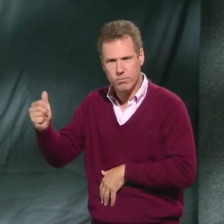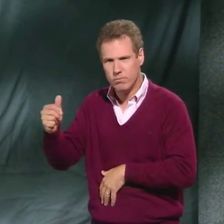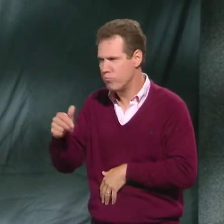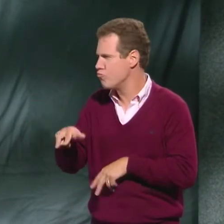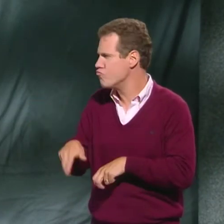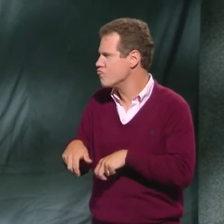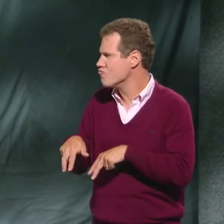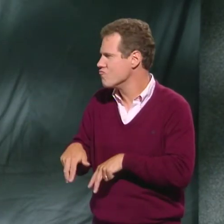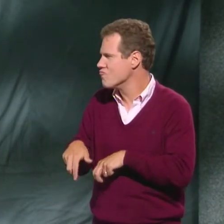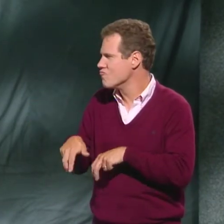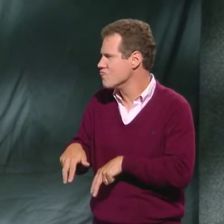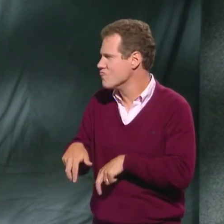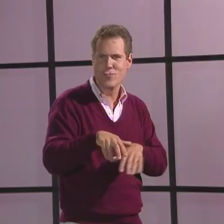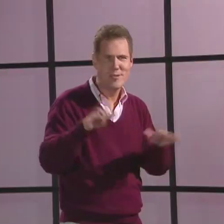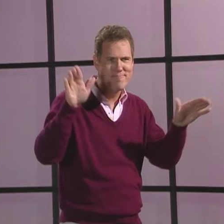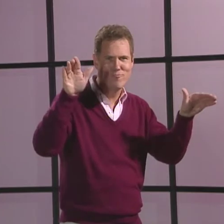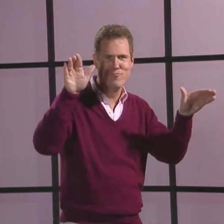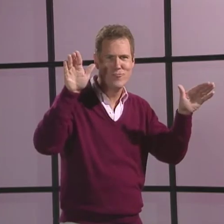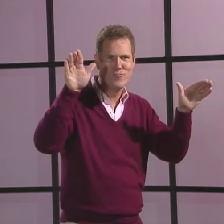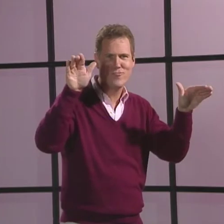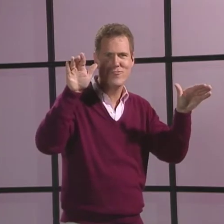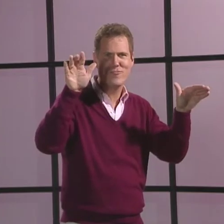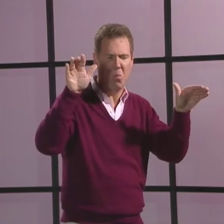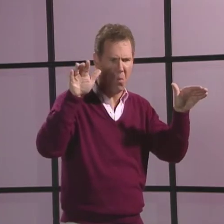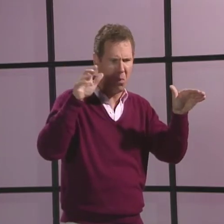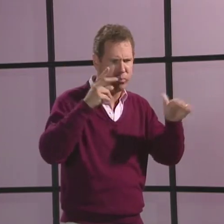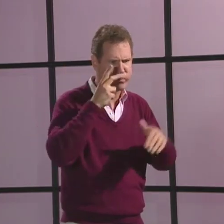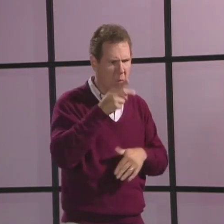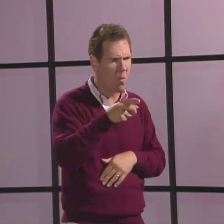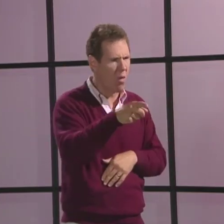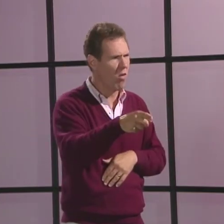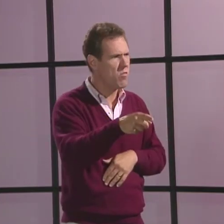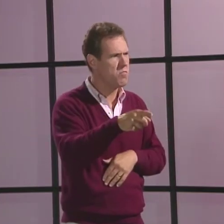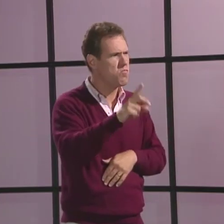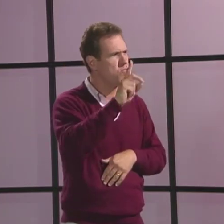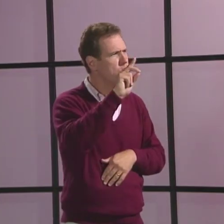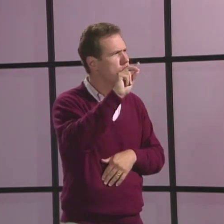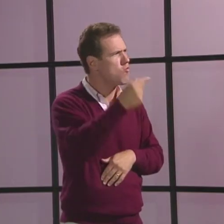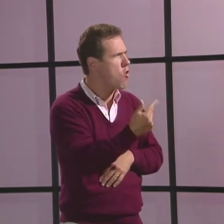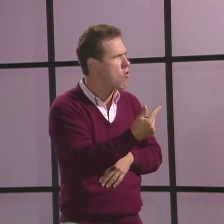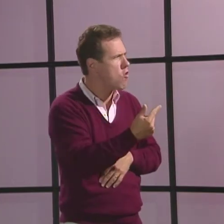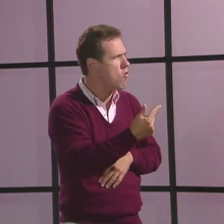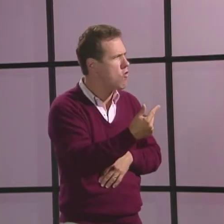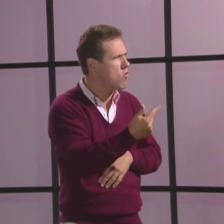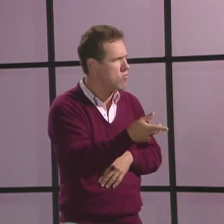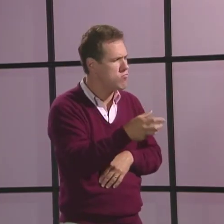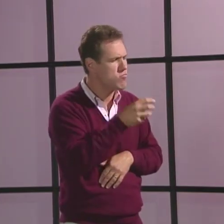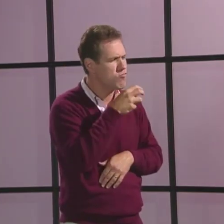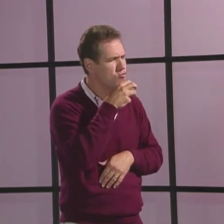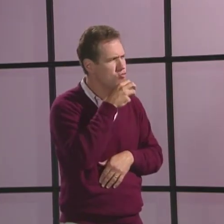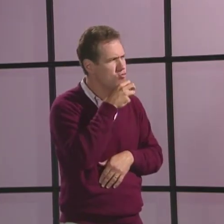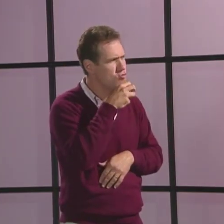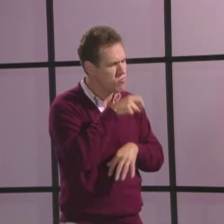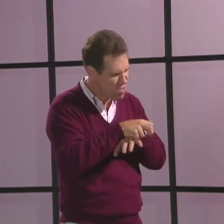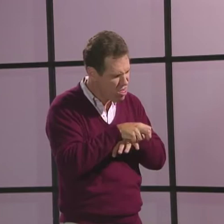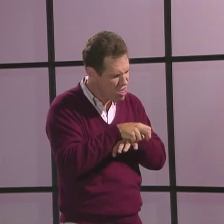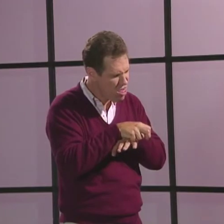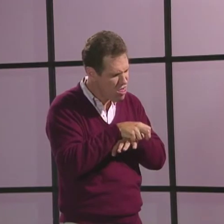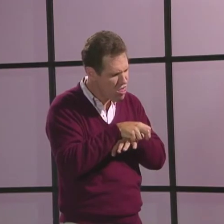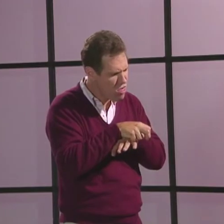As he left, he trotted down the road with his ears flapping in the breeze, and he noticed a dog. A very